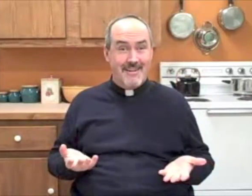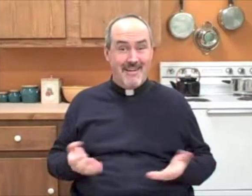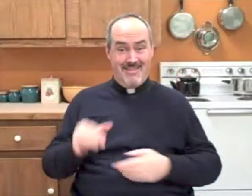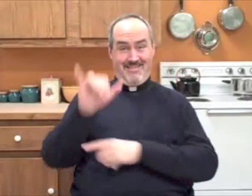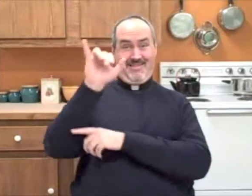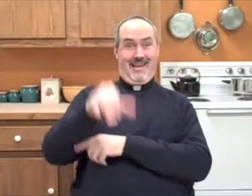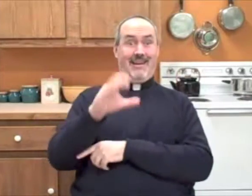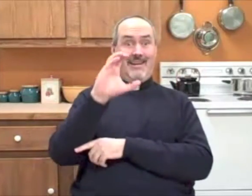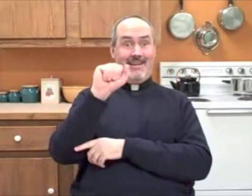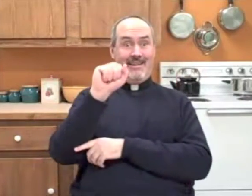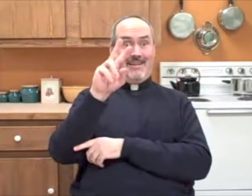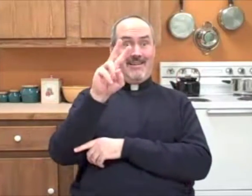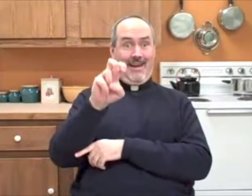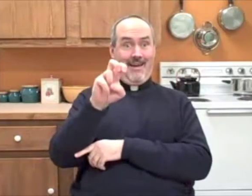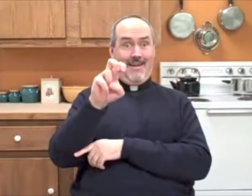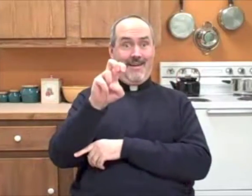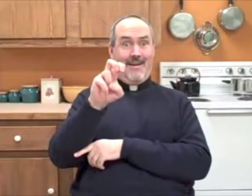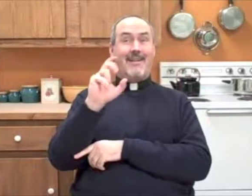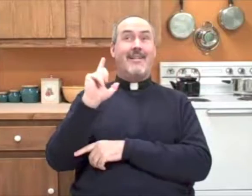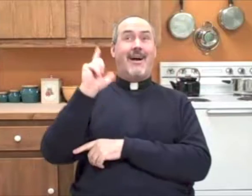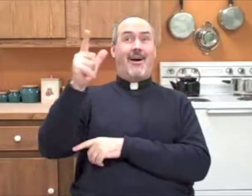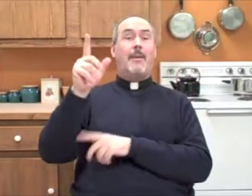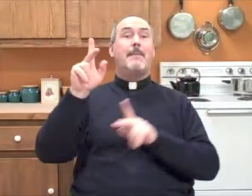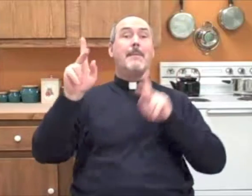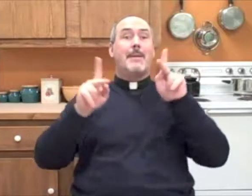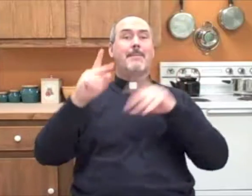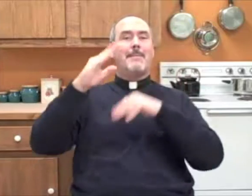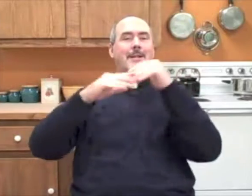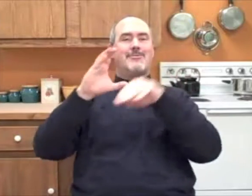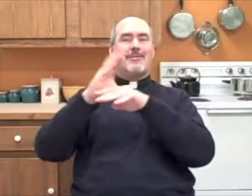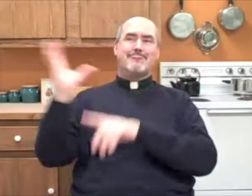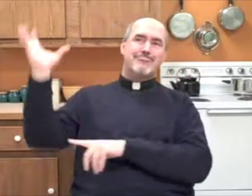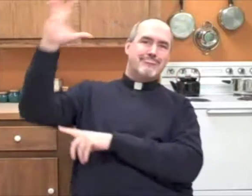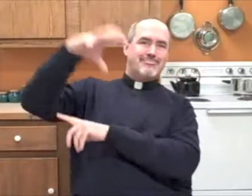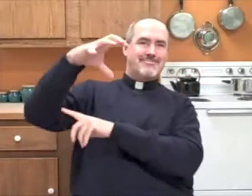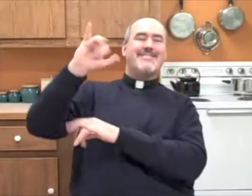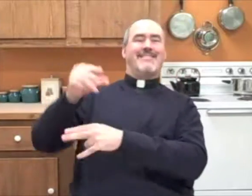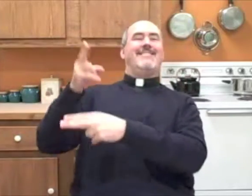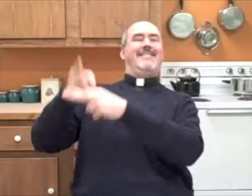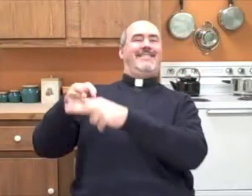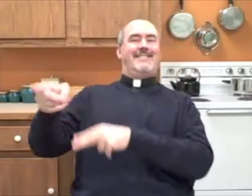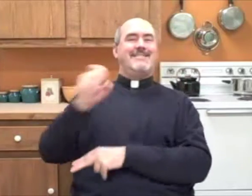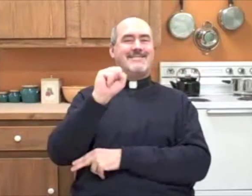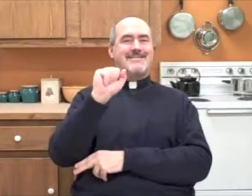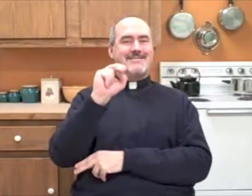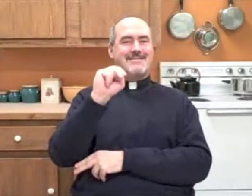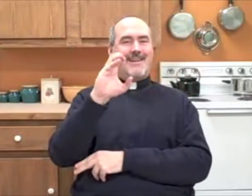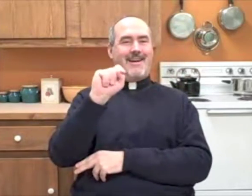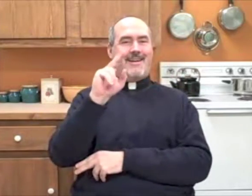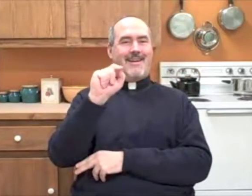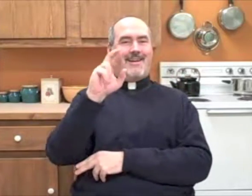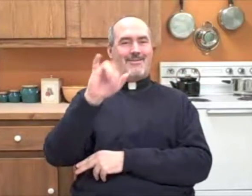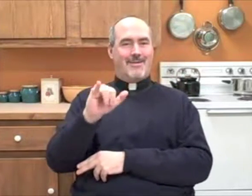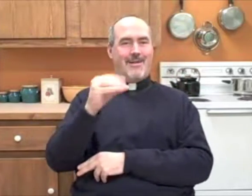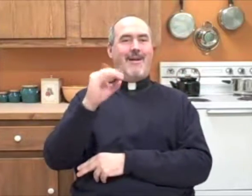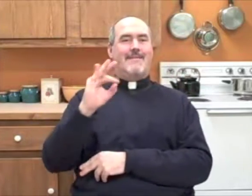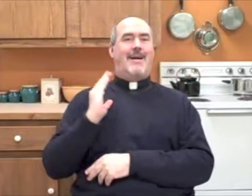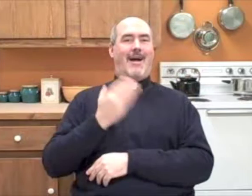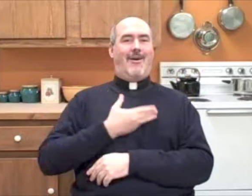years later they built a church on top